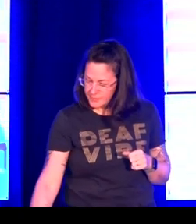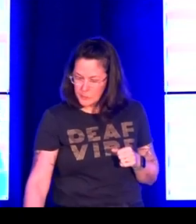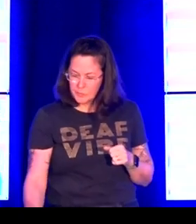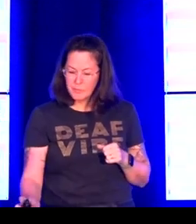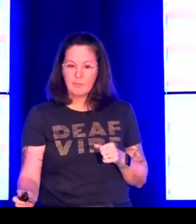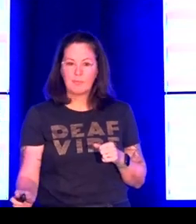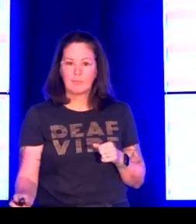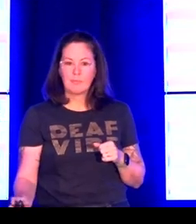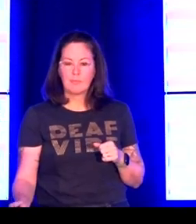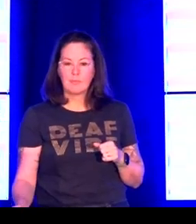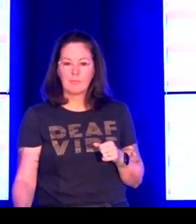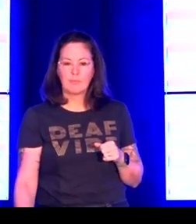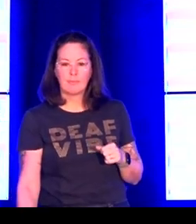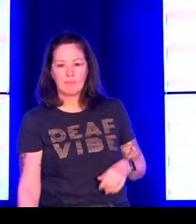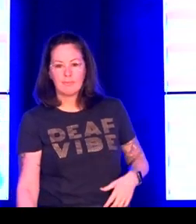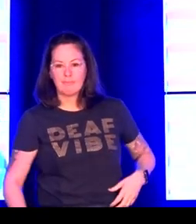last portion of the presentation.